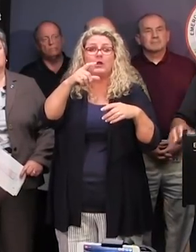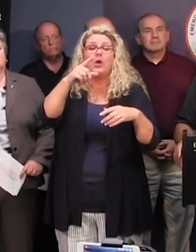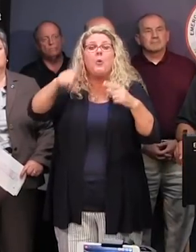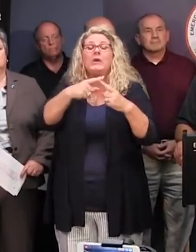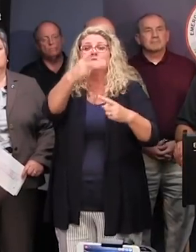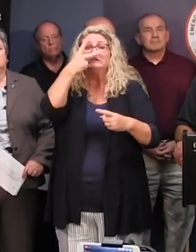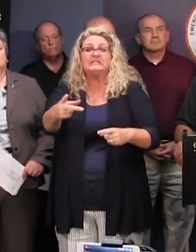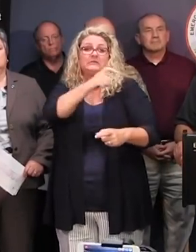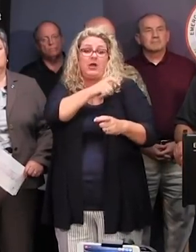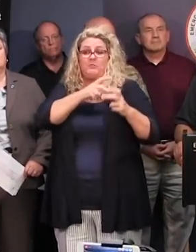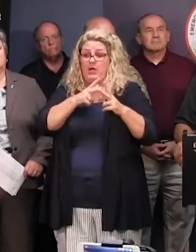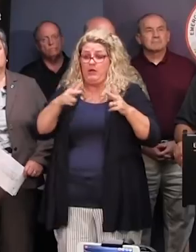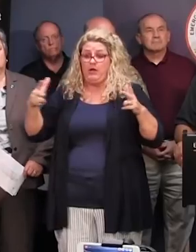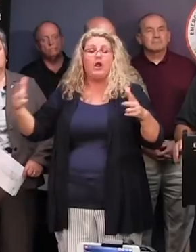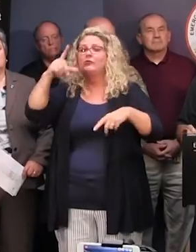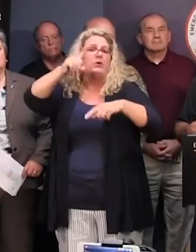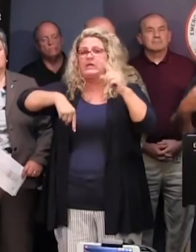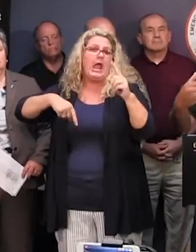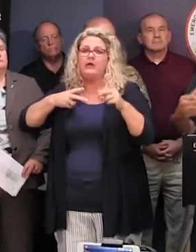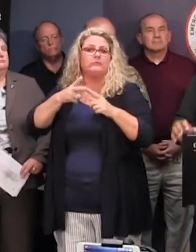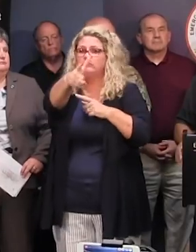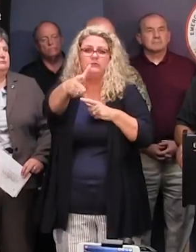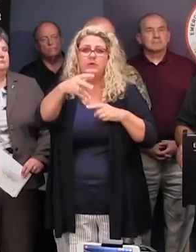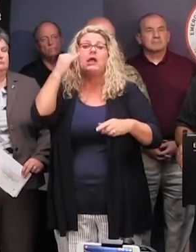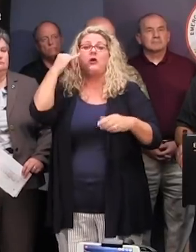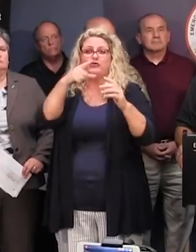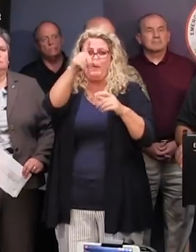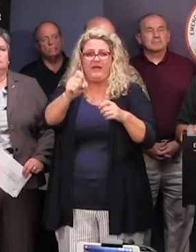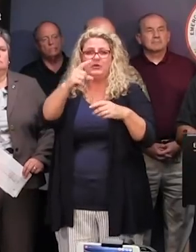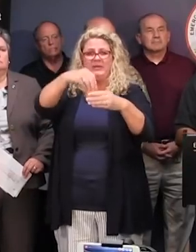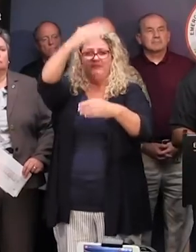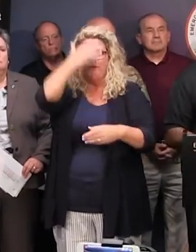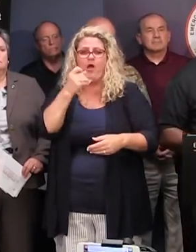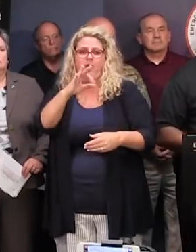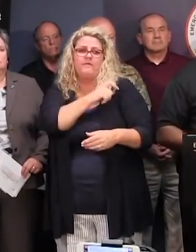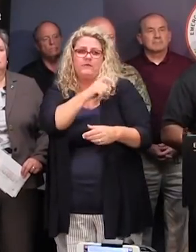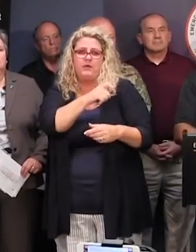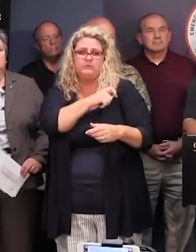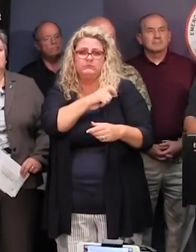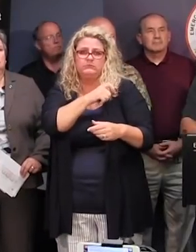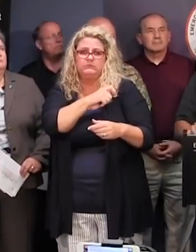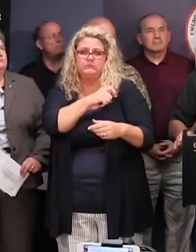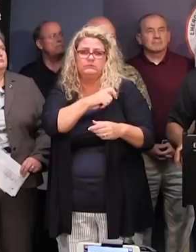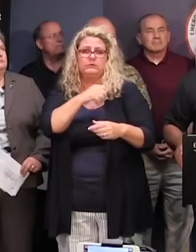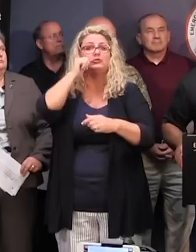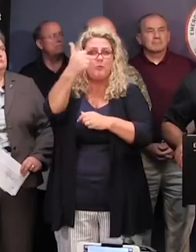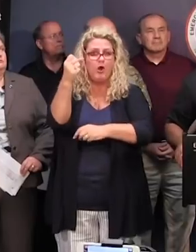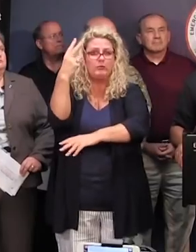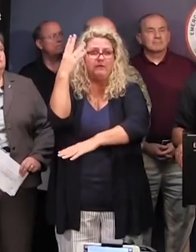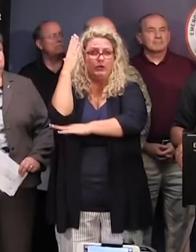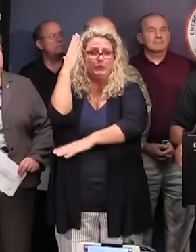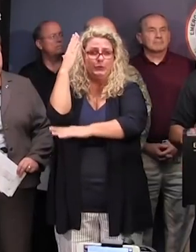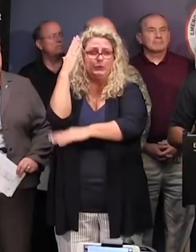flushing process starts, you can continue throughout the 30-mile route. Thank you, Governor. That's 12 noon what day? Tomorrow.